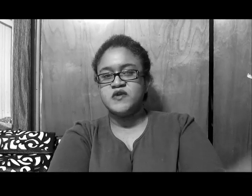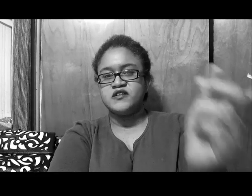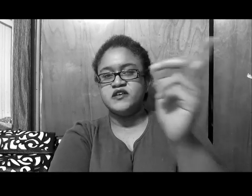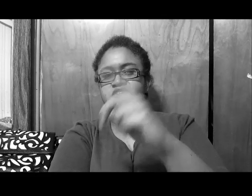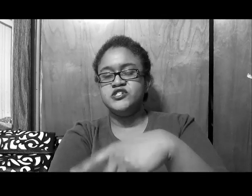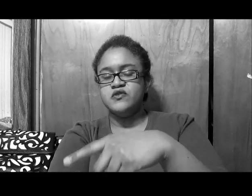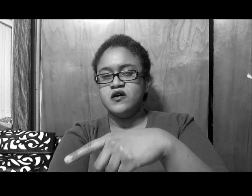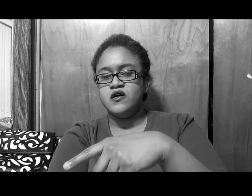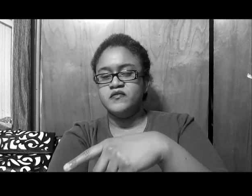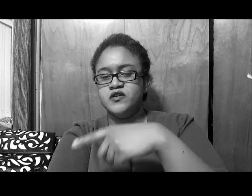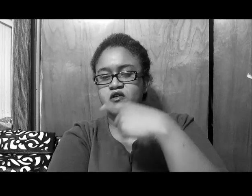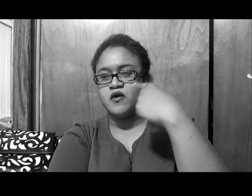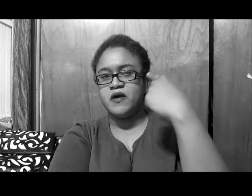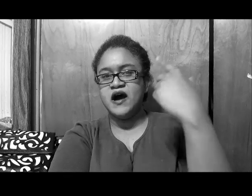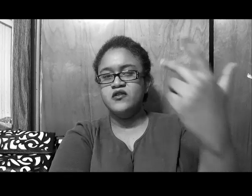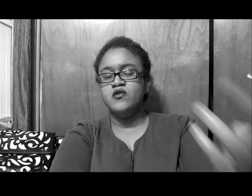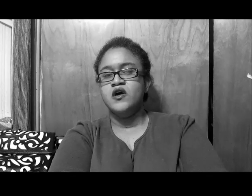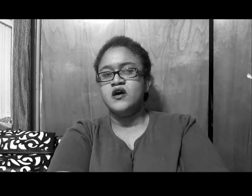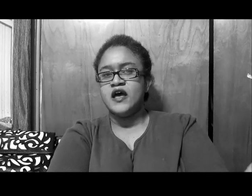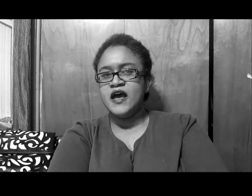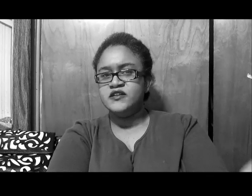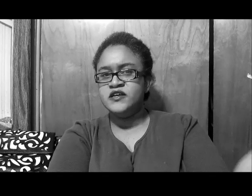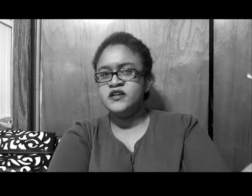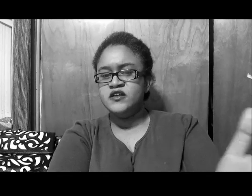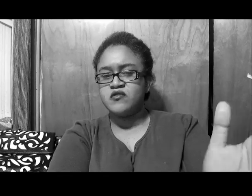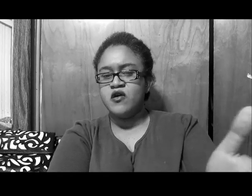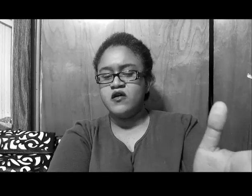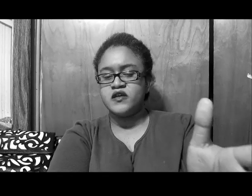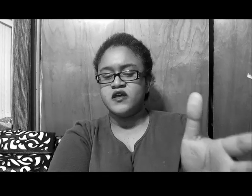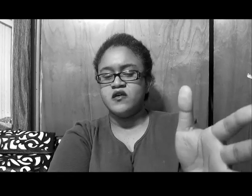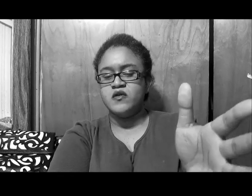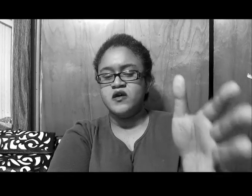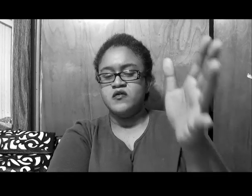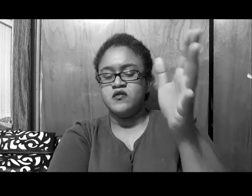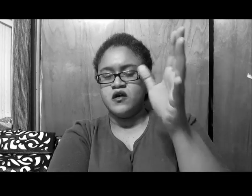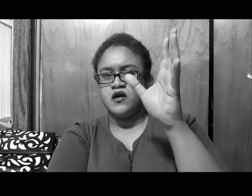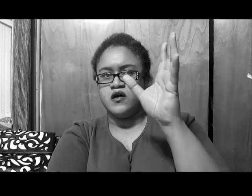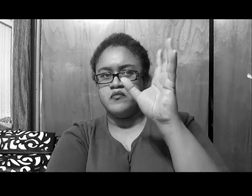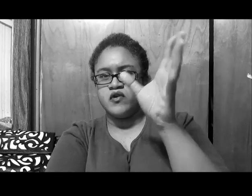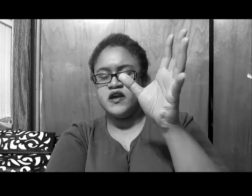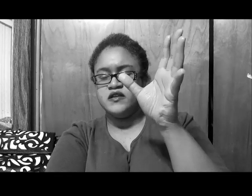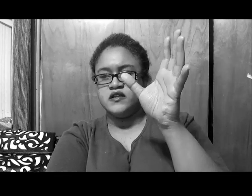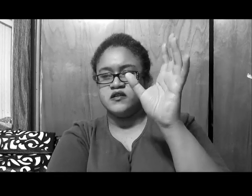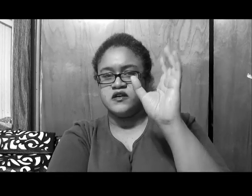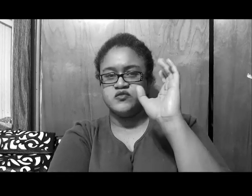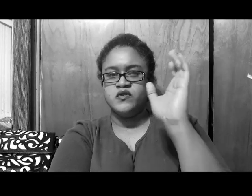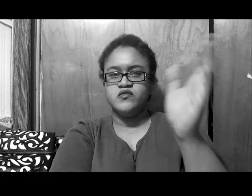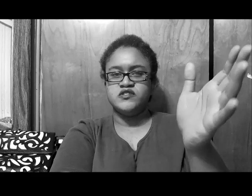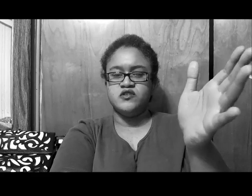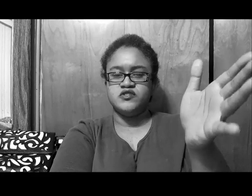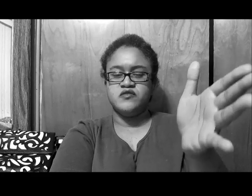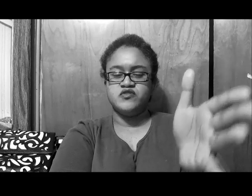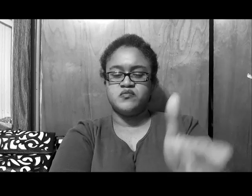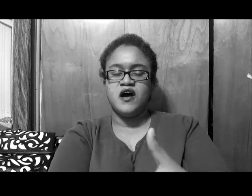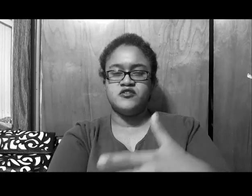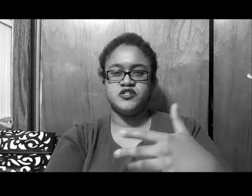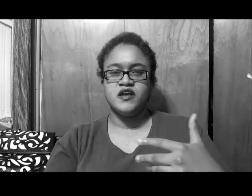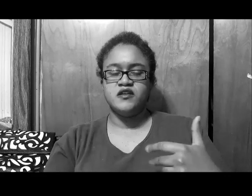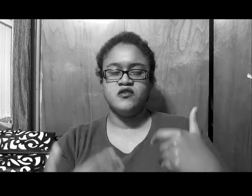was about, the issue of, you know Apollo, did end up calling him, um, Brandon, because it really was no, was apology, and you know